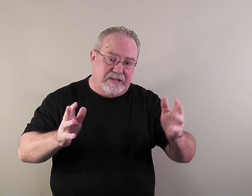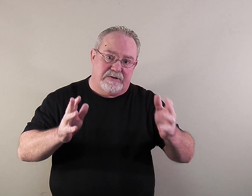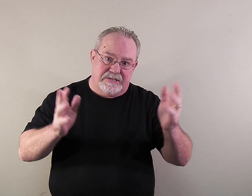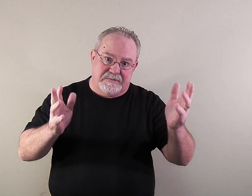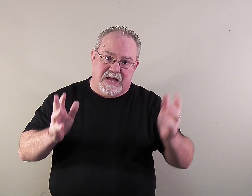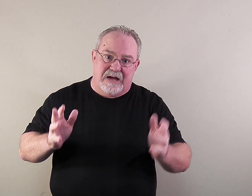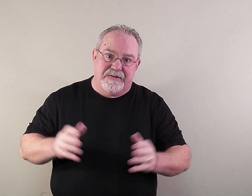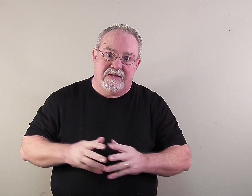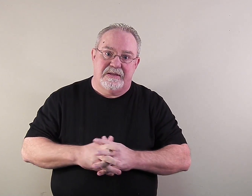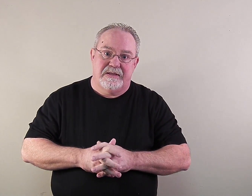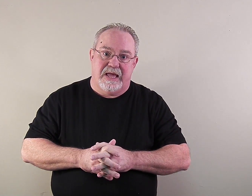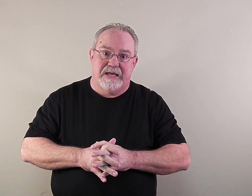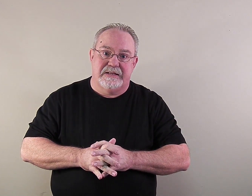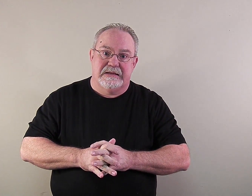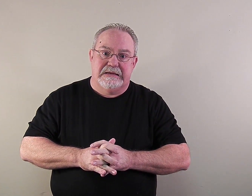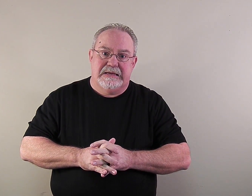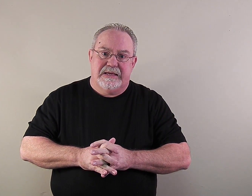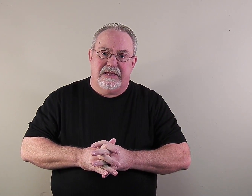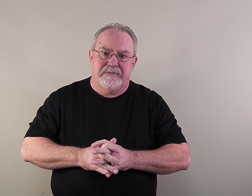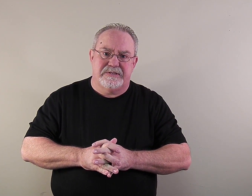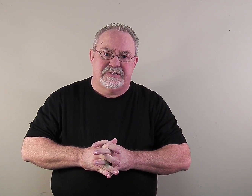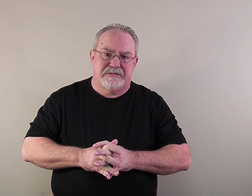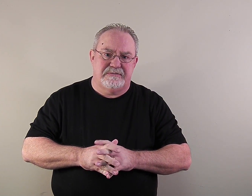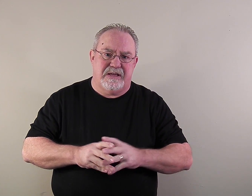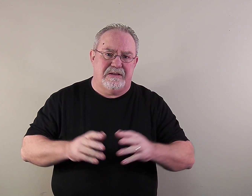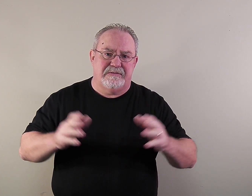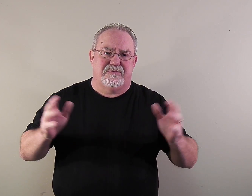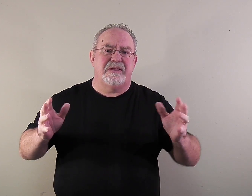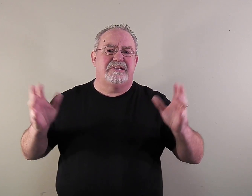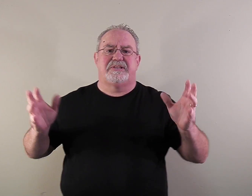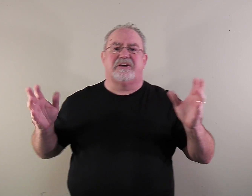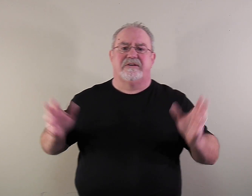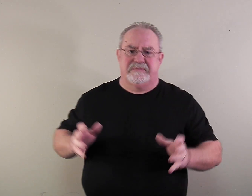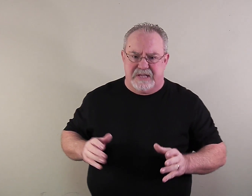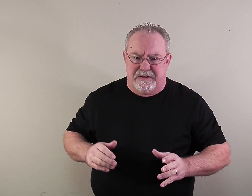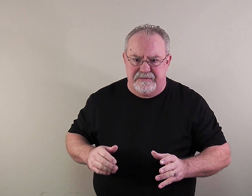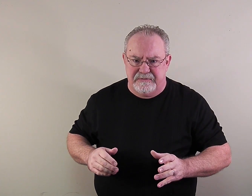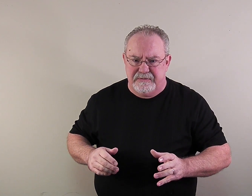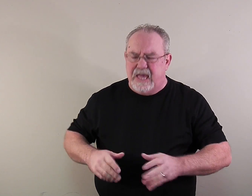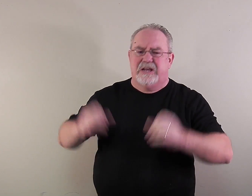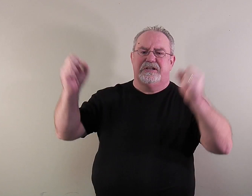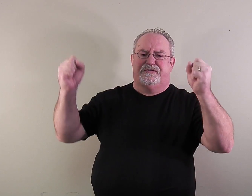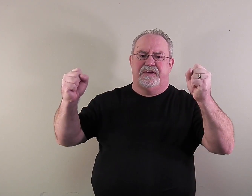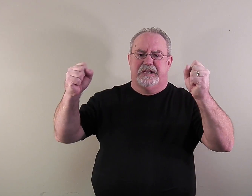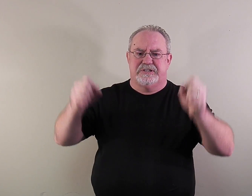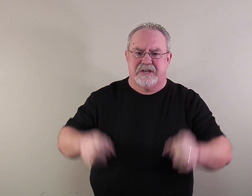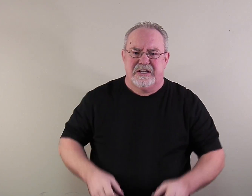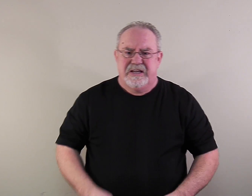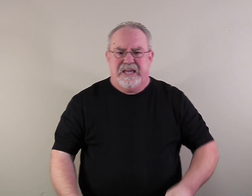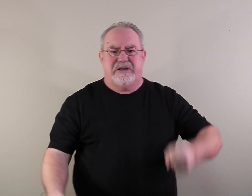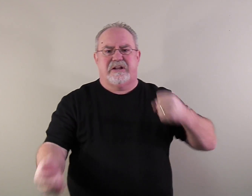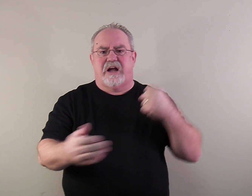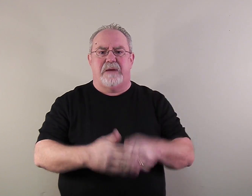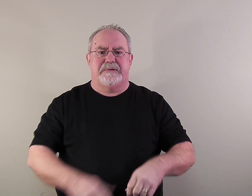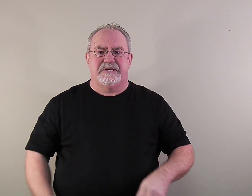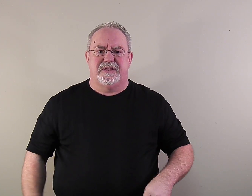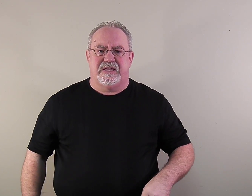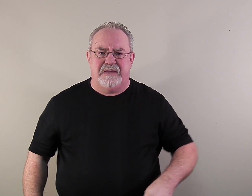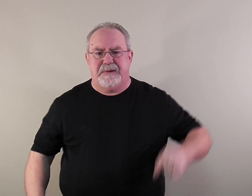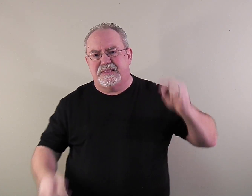actor, his name is Avi, and he was really stuck on himself. It is finished. He could accomplish anything. He beat